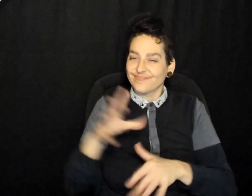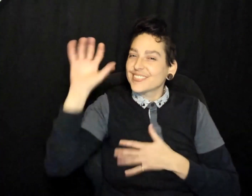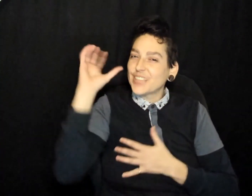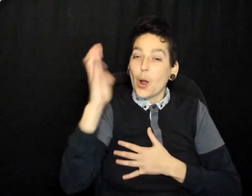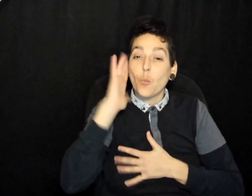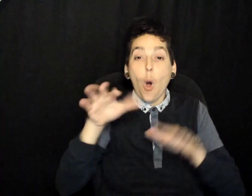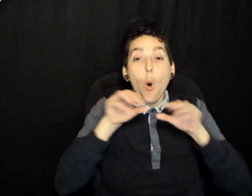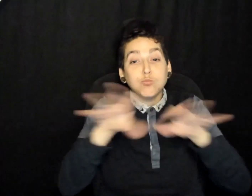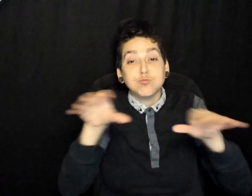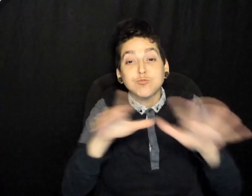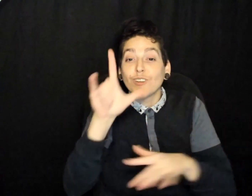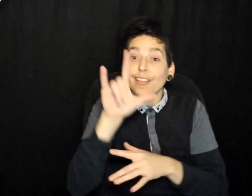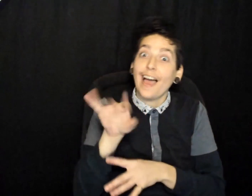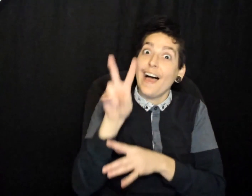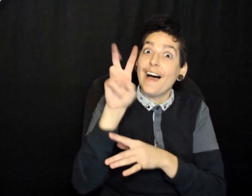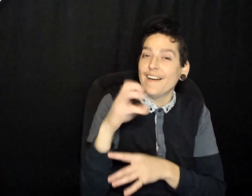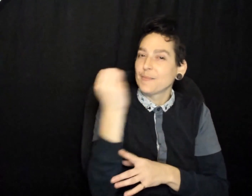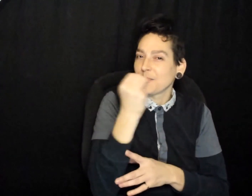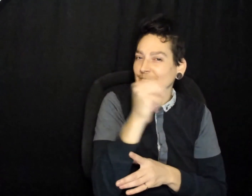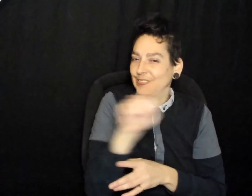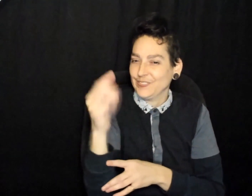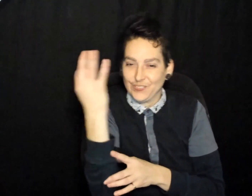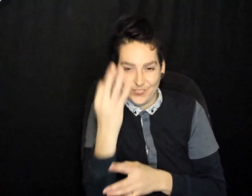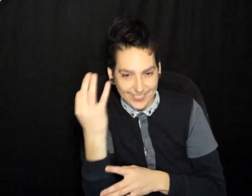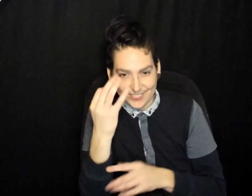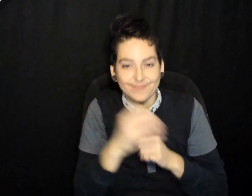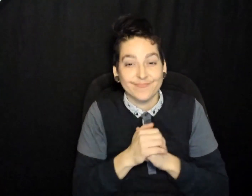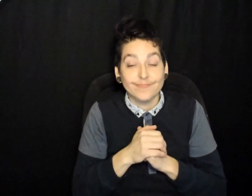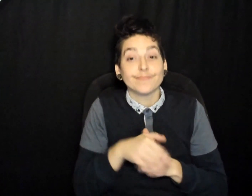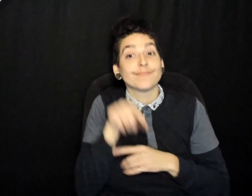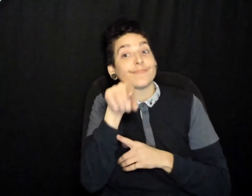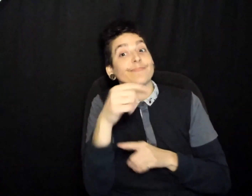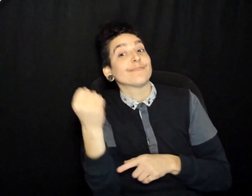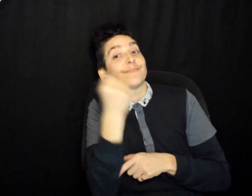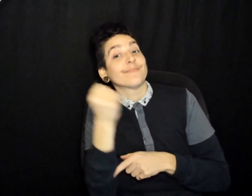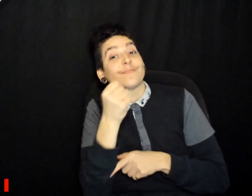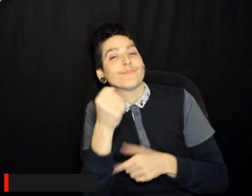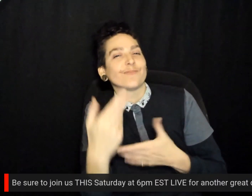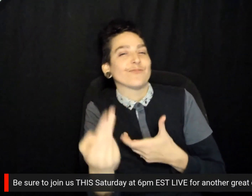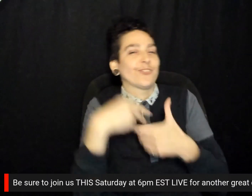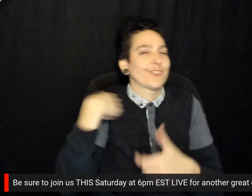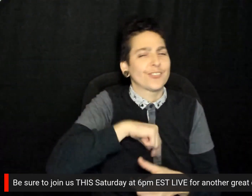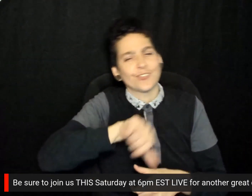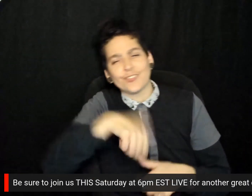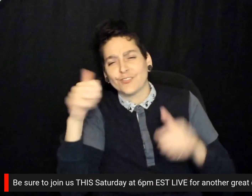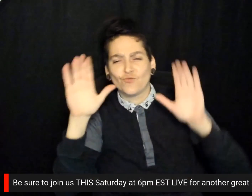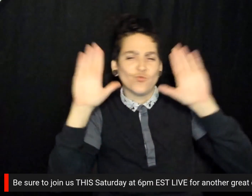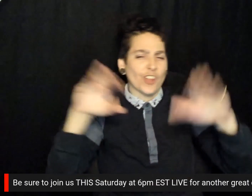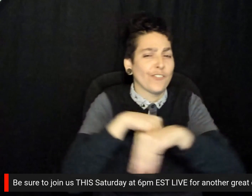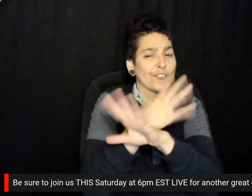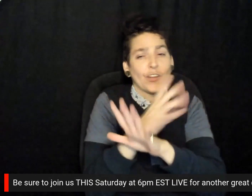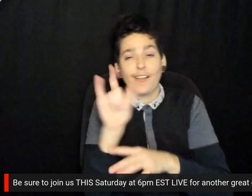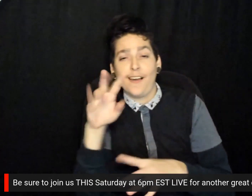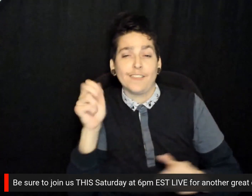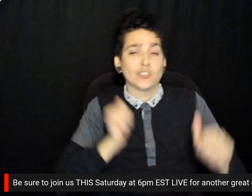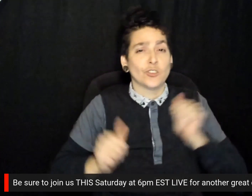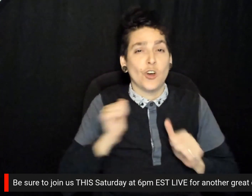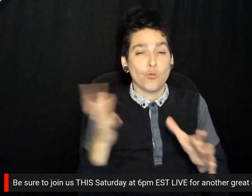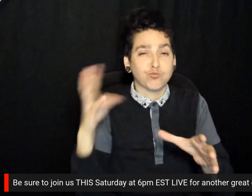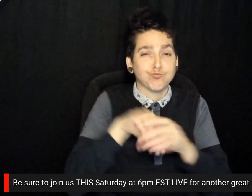Sign One News will be broadcasting live updates Monday through Friday. Then this Saturday at 6 p.m. Eastern Time, join us for a live panel of diverse